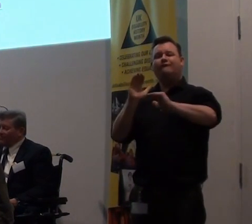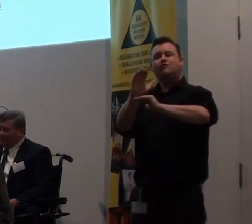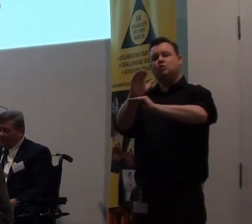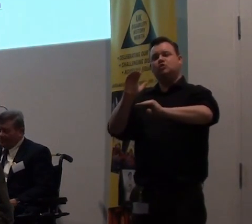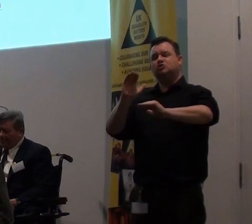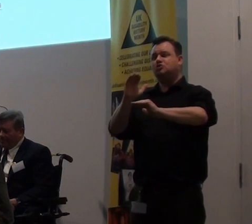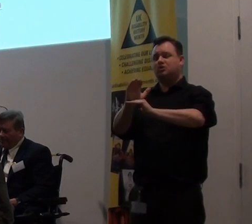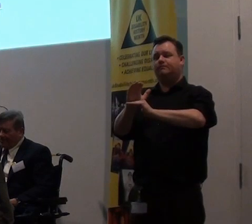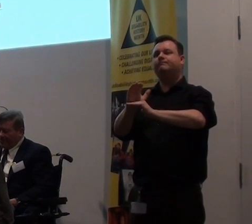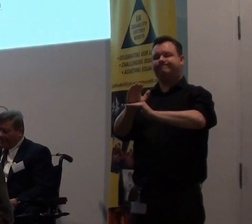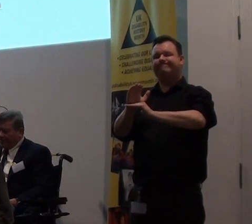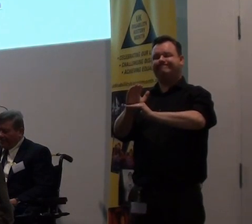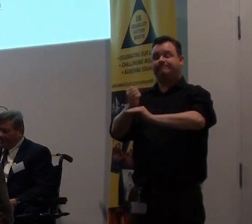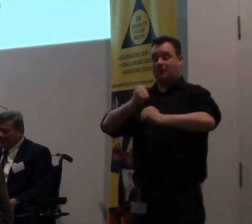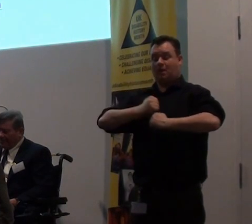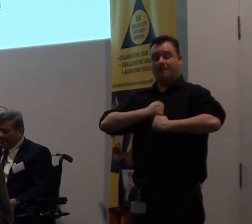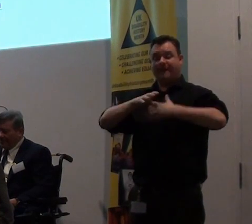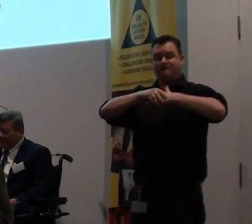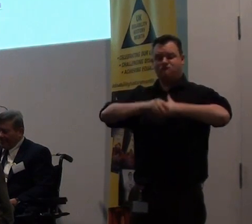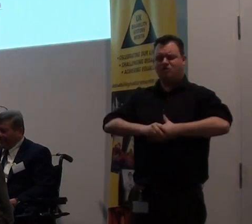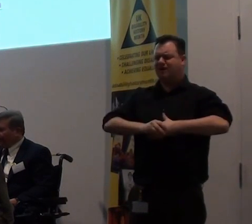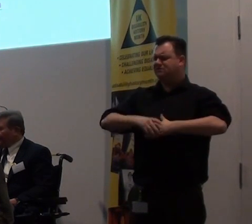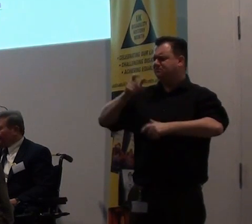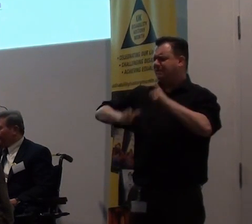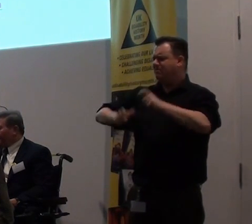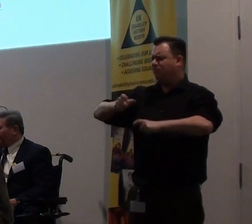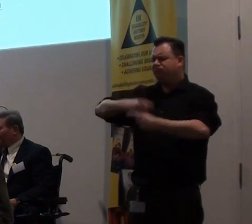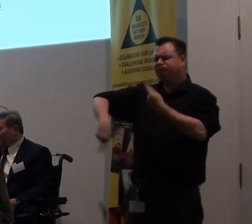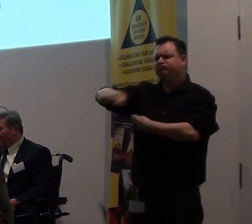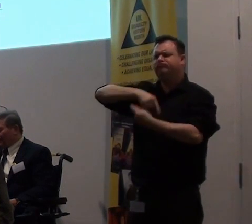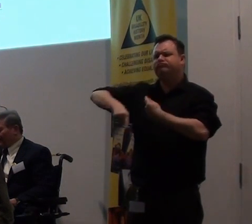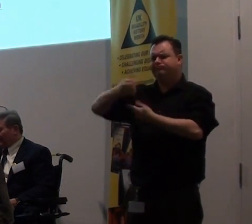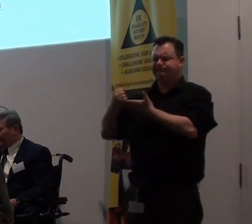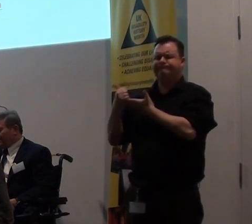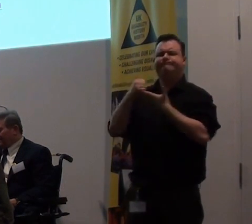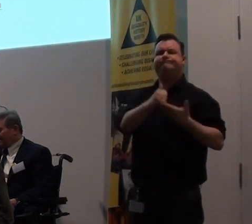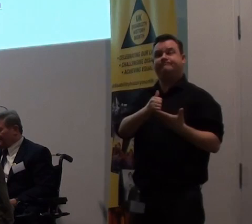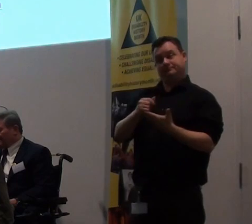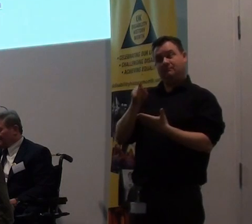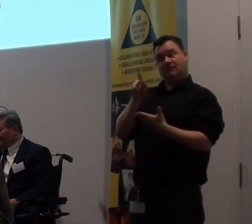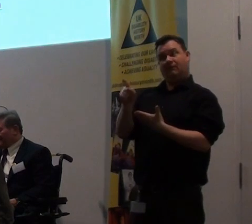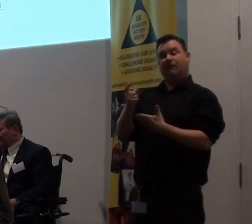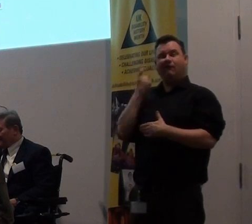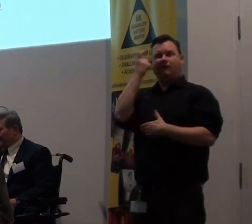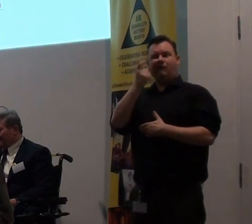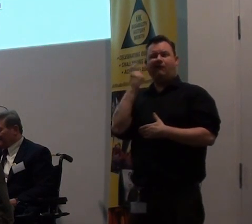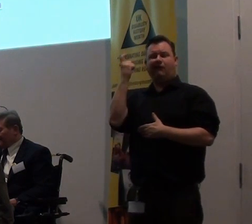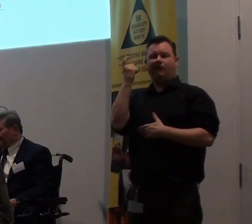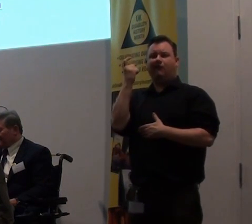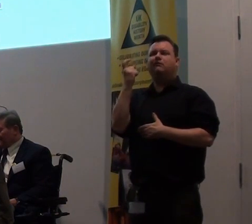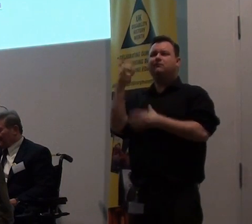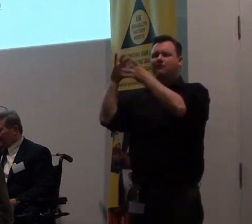My friend asks people around him to assist. He thinks and he writes.